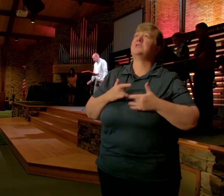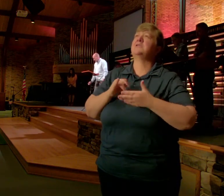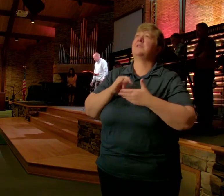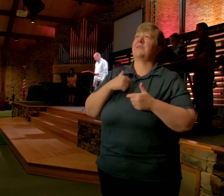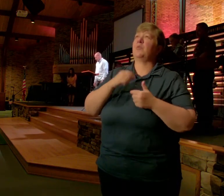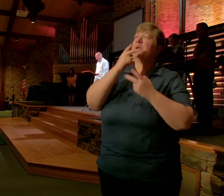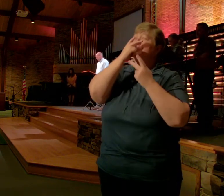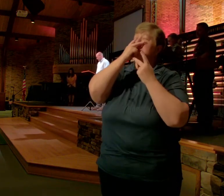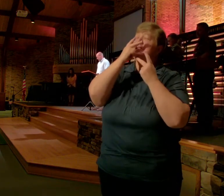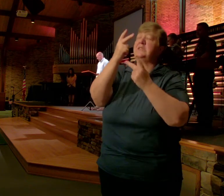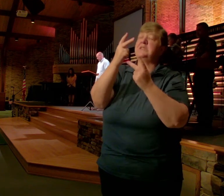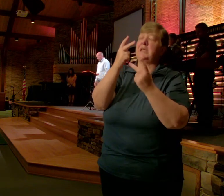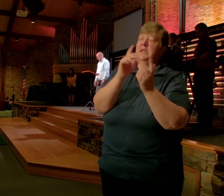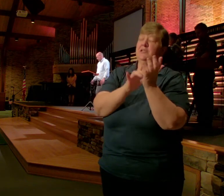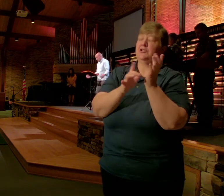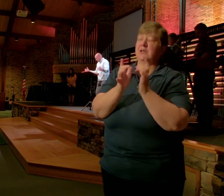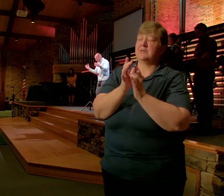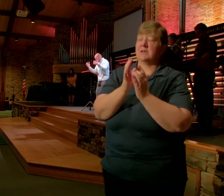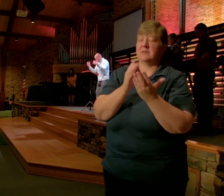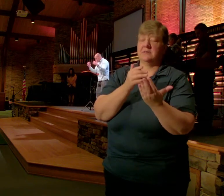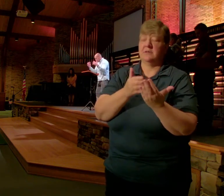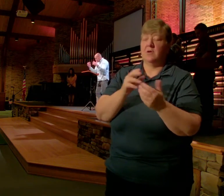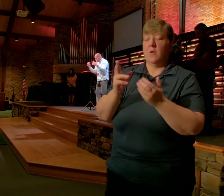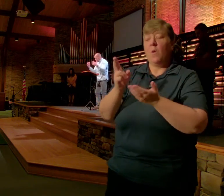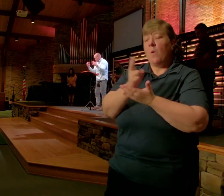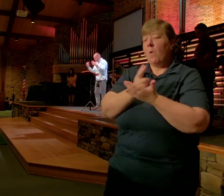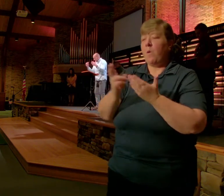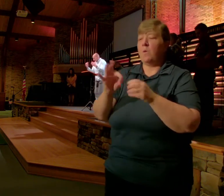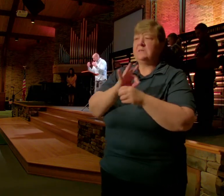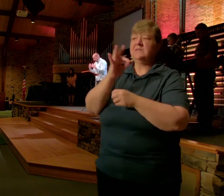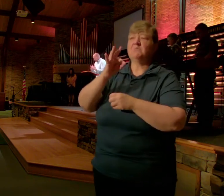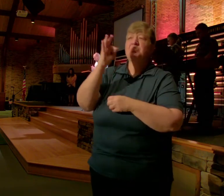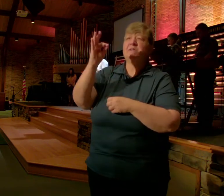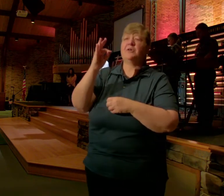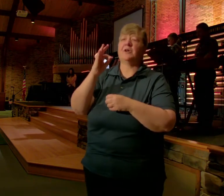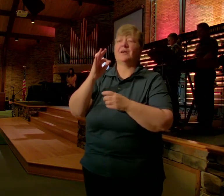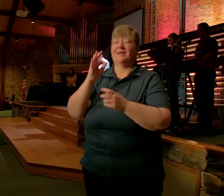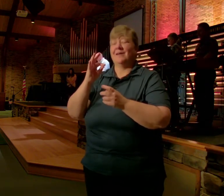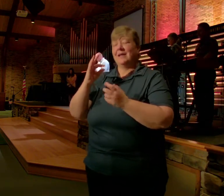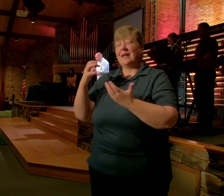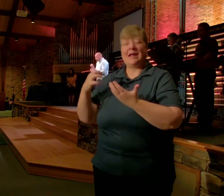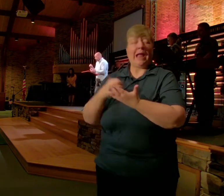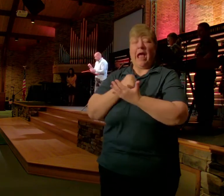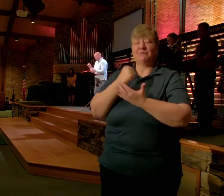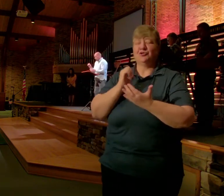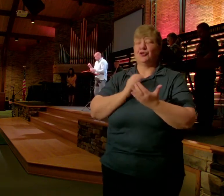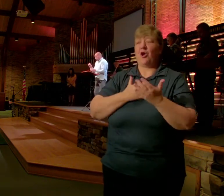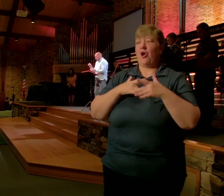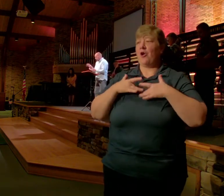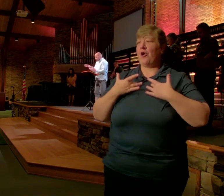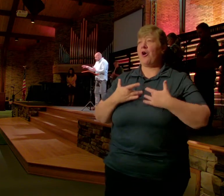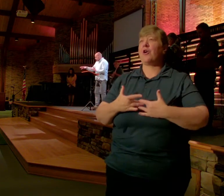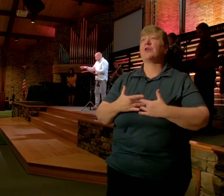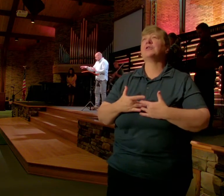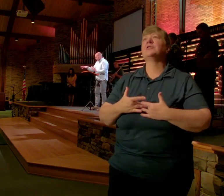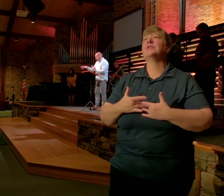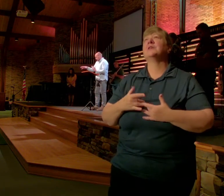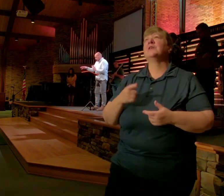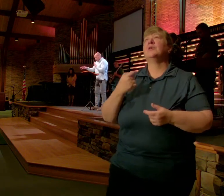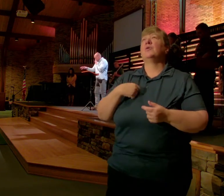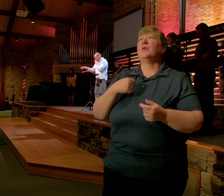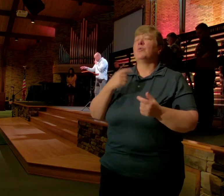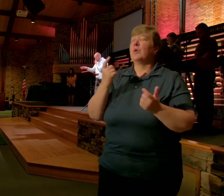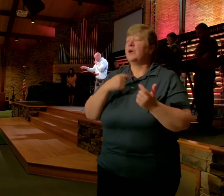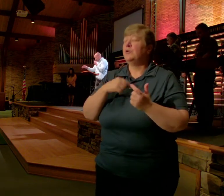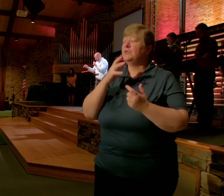Jesus Holy Spirit Capture Our Hearts Where You Where You Spoke To Us This